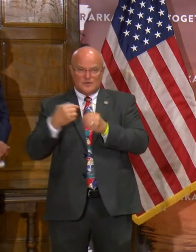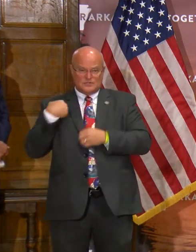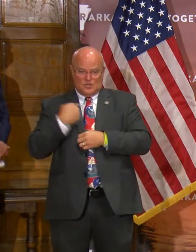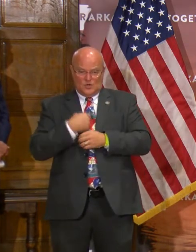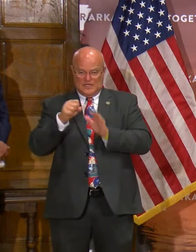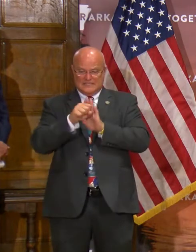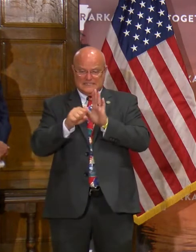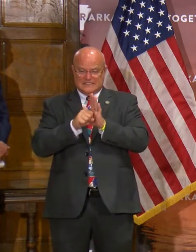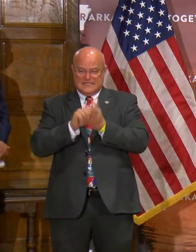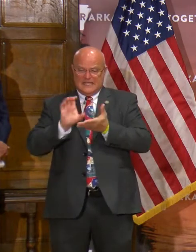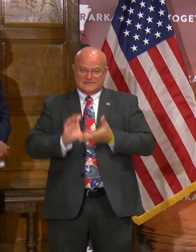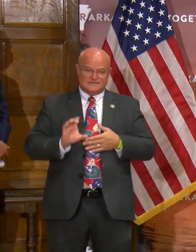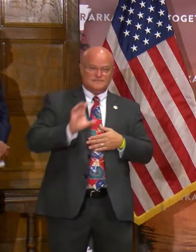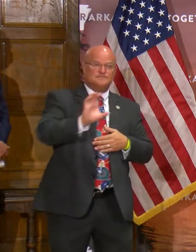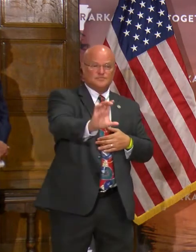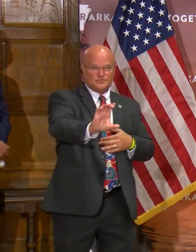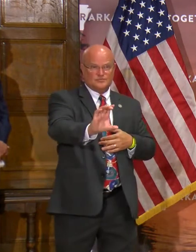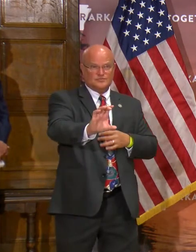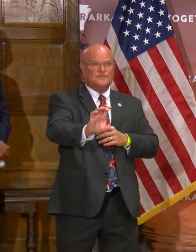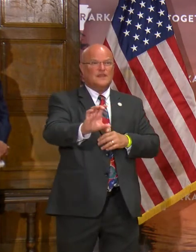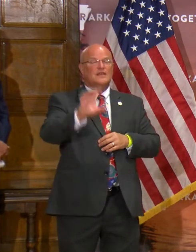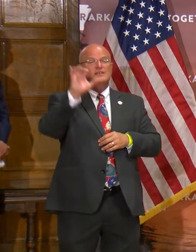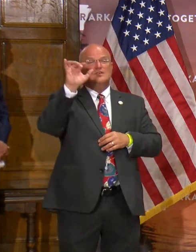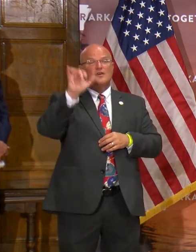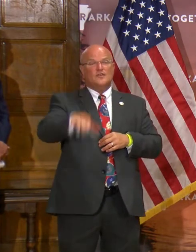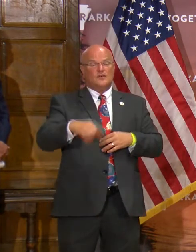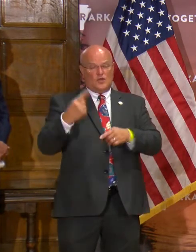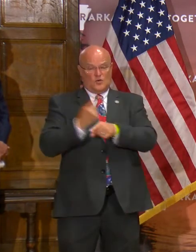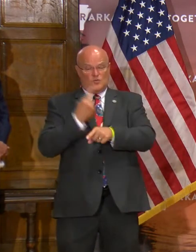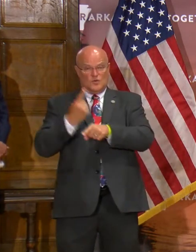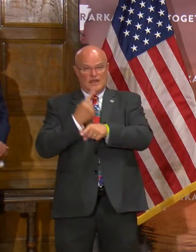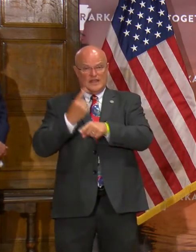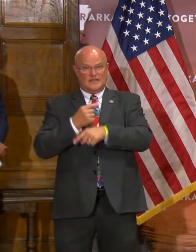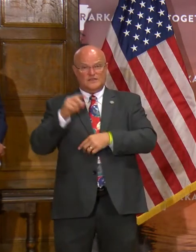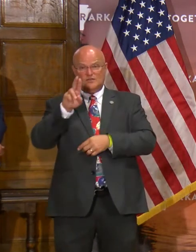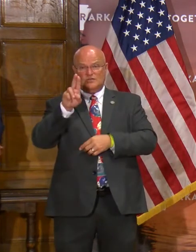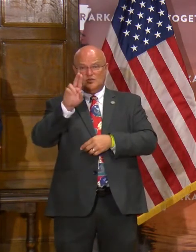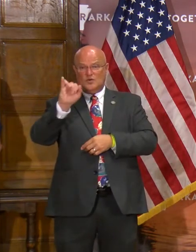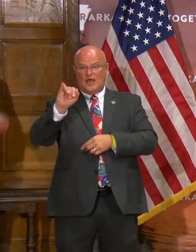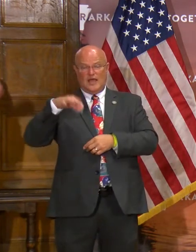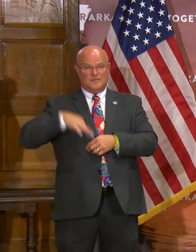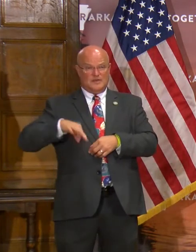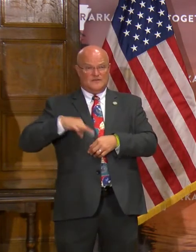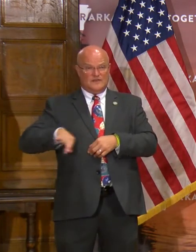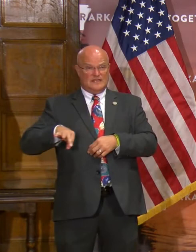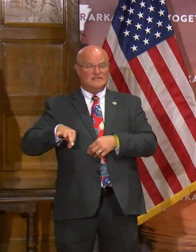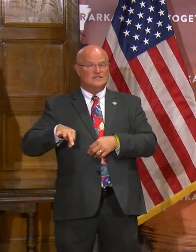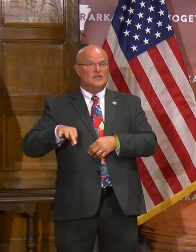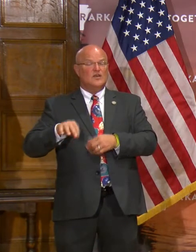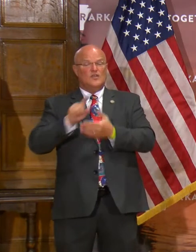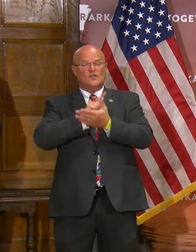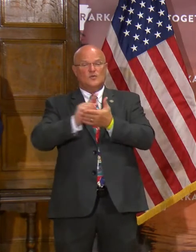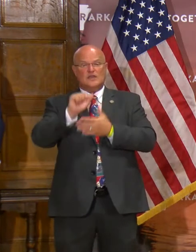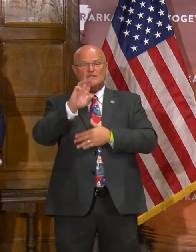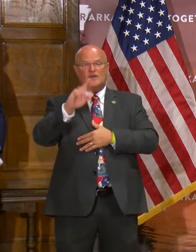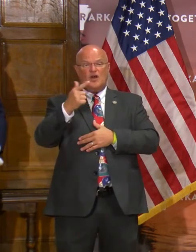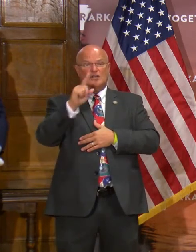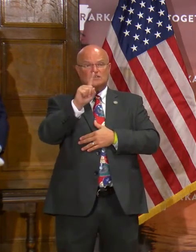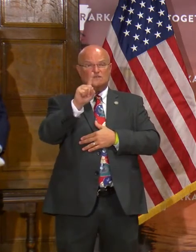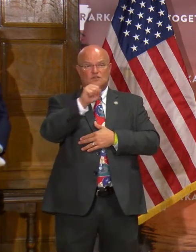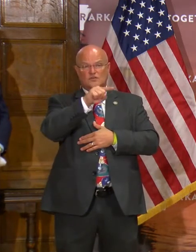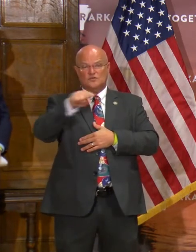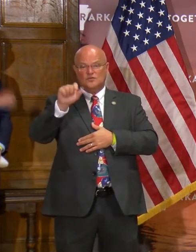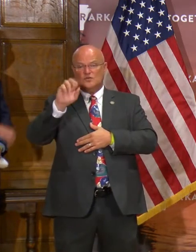in going forward with our match. So again, those on the regular UI benefits who are eligible from the week of August 1st to the